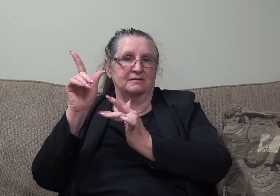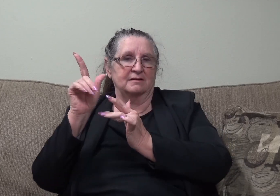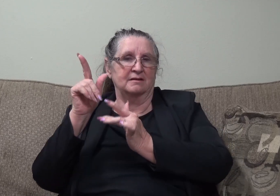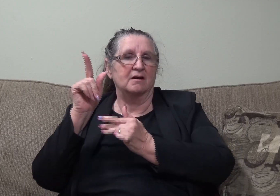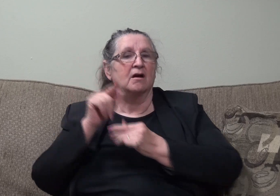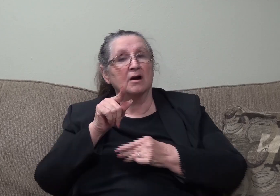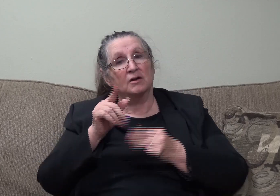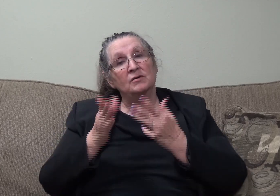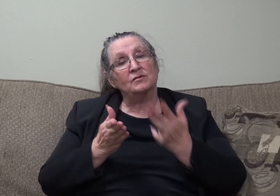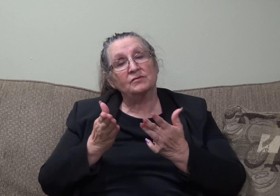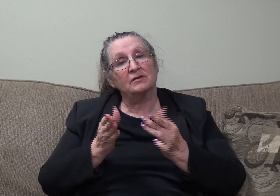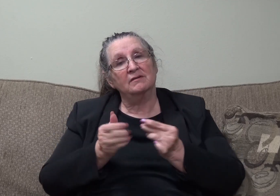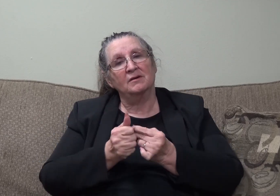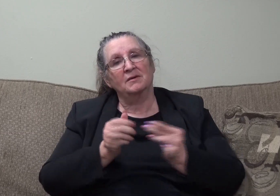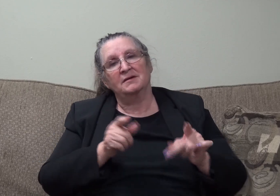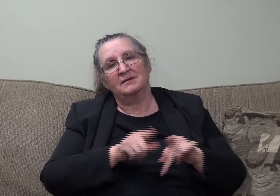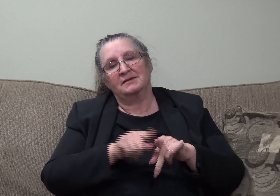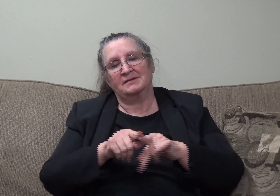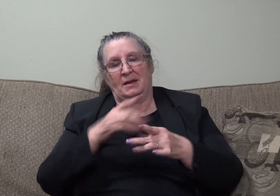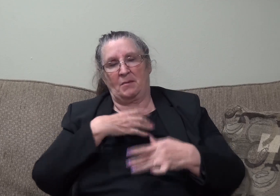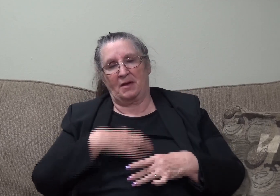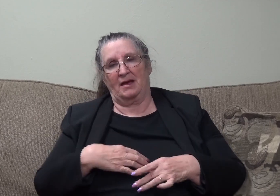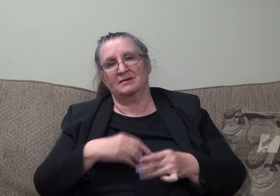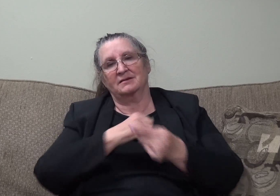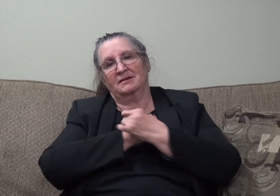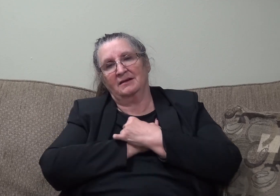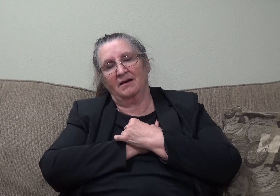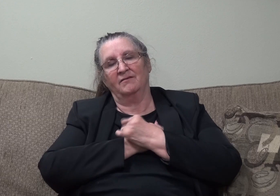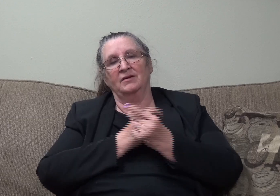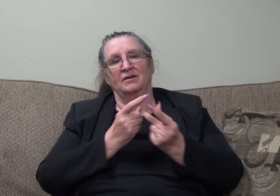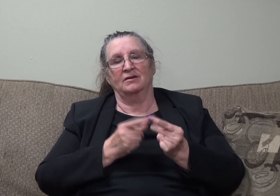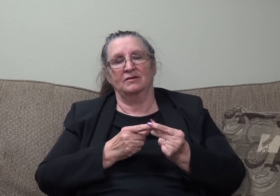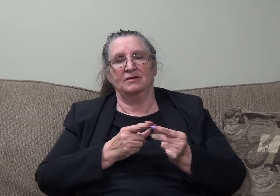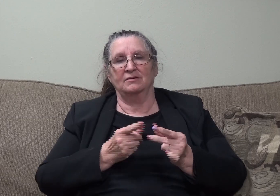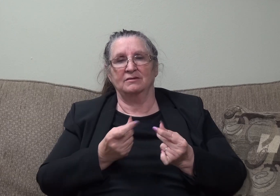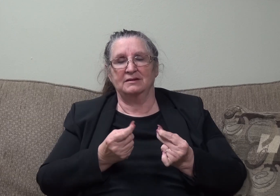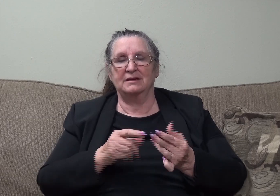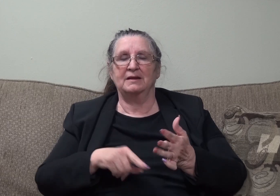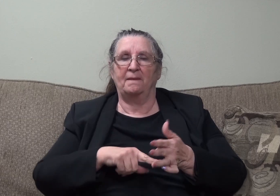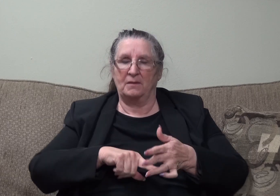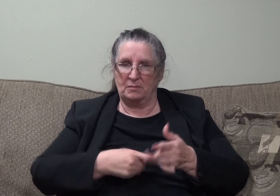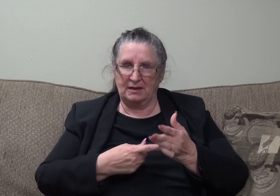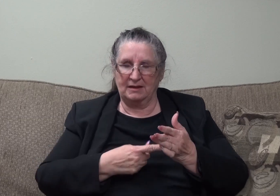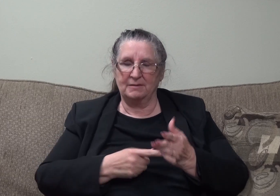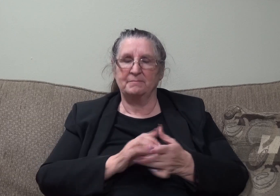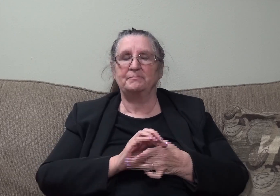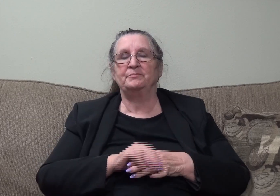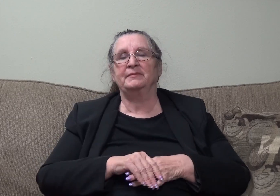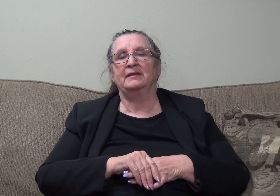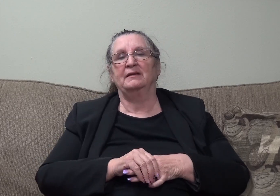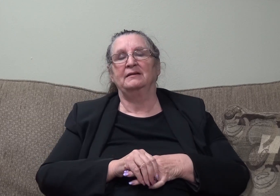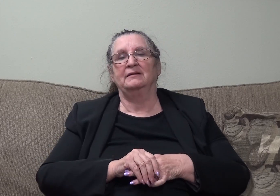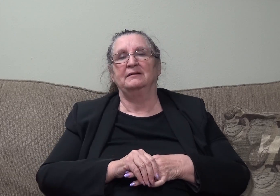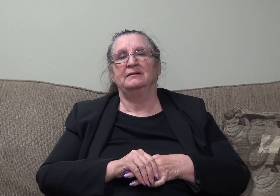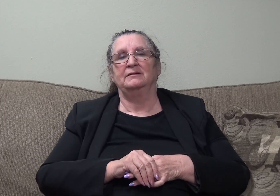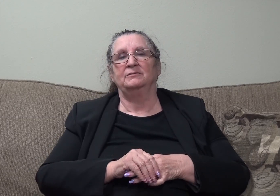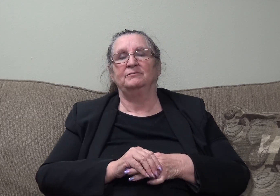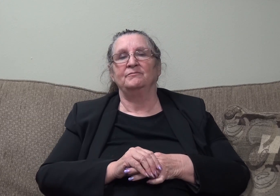you know, with the same passion, with the same love that you did in the beginning? So as I walked you through all these